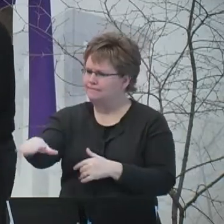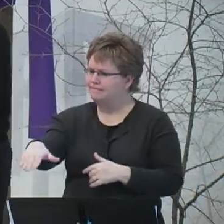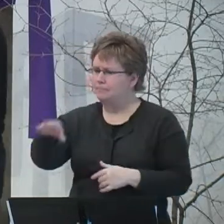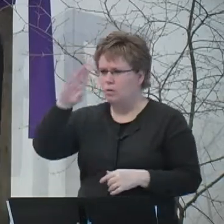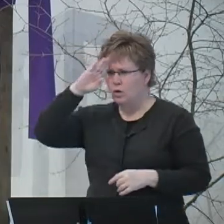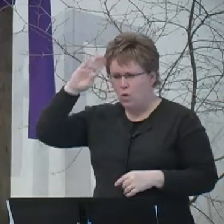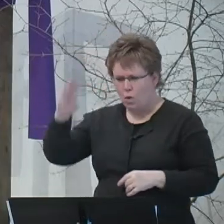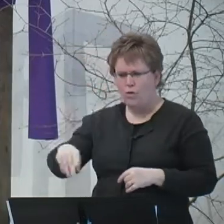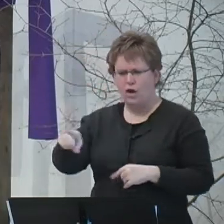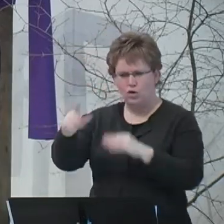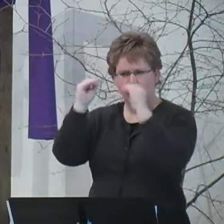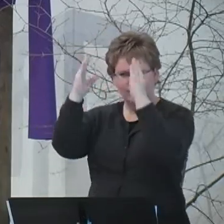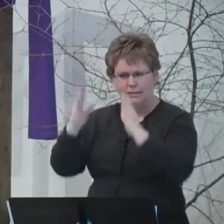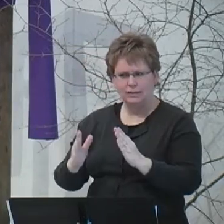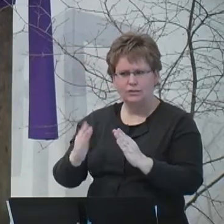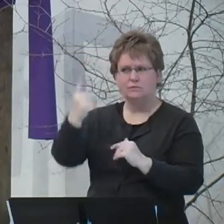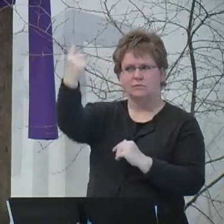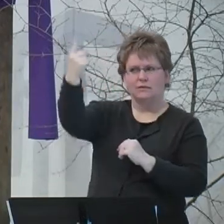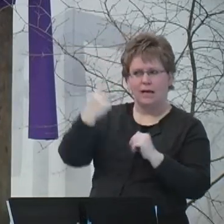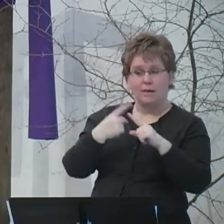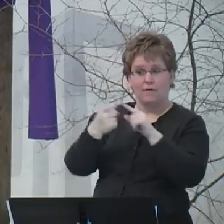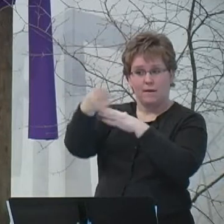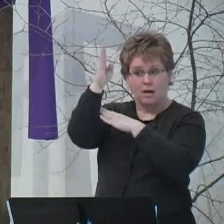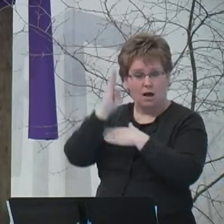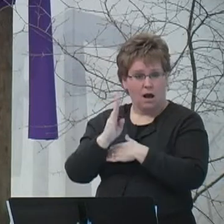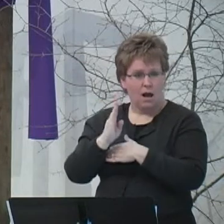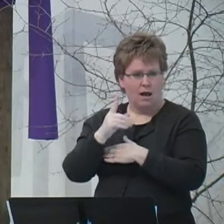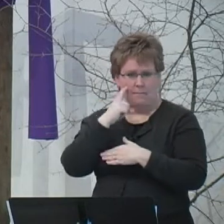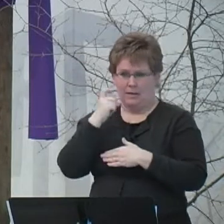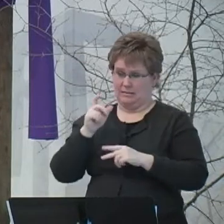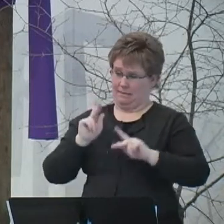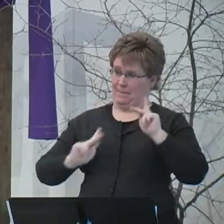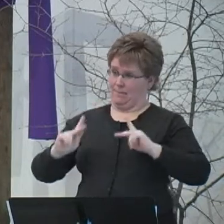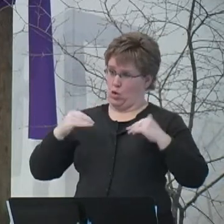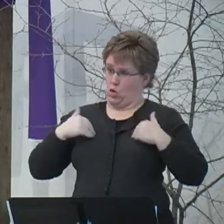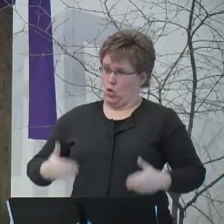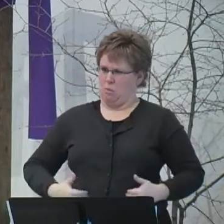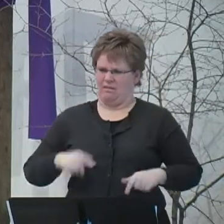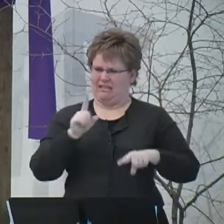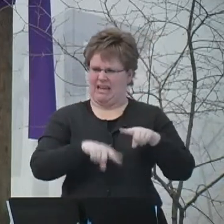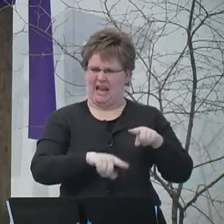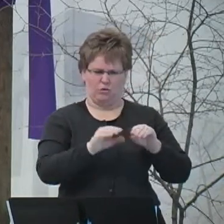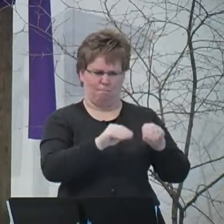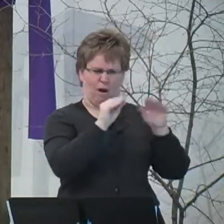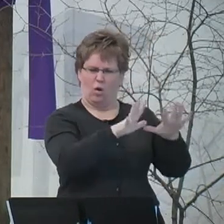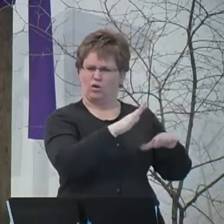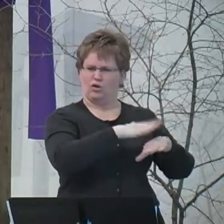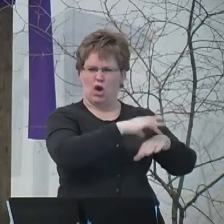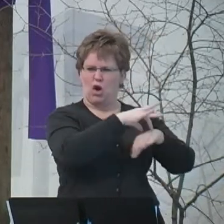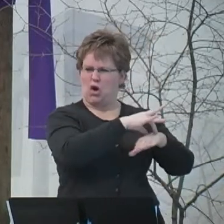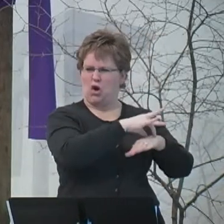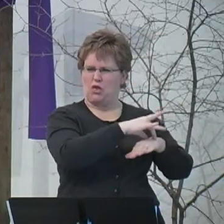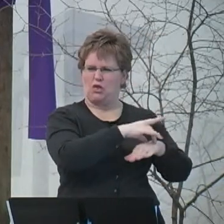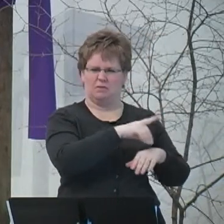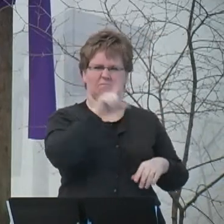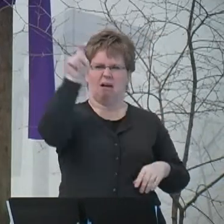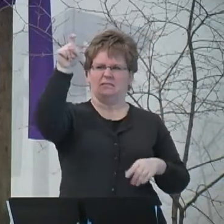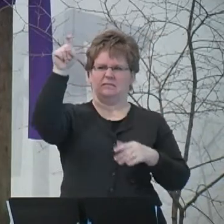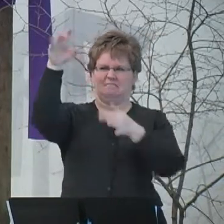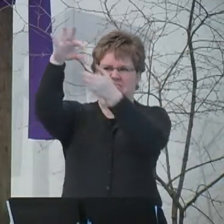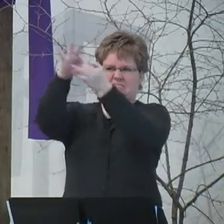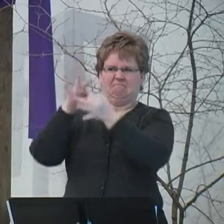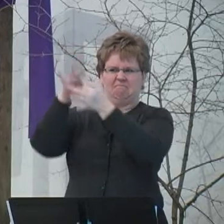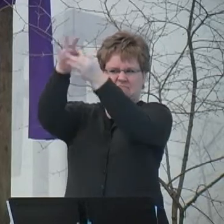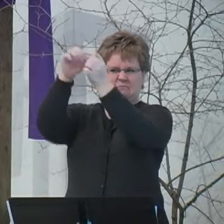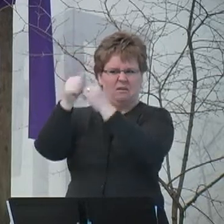know that you are a teacher who has come from God, for no one can do these signs that you do apart from the presence of